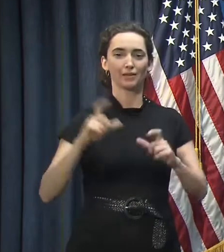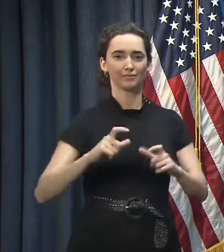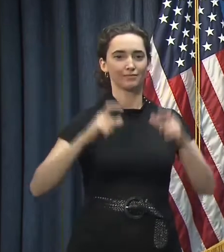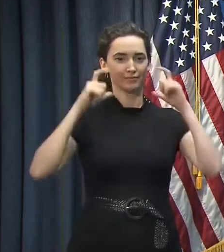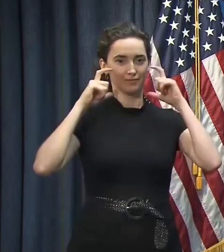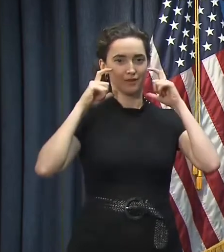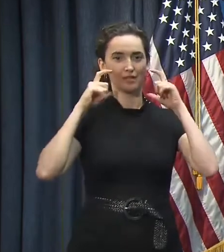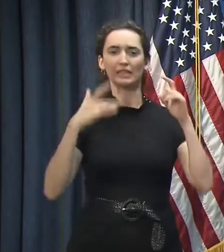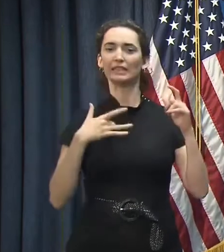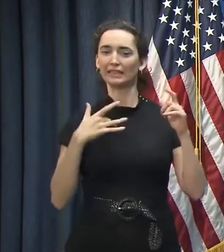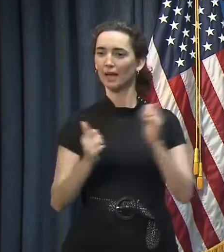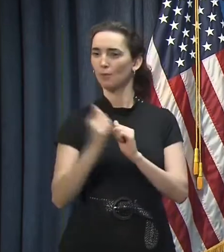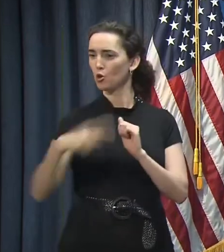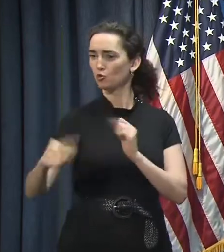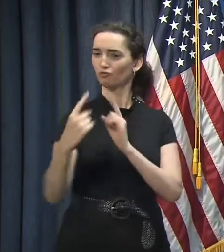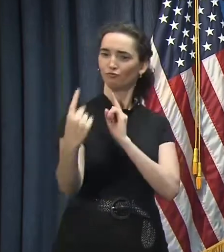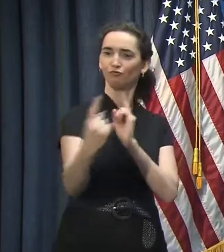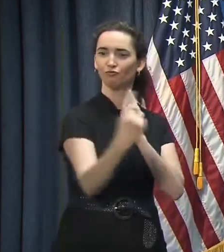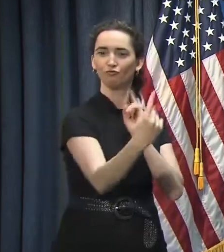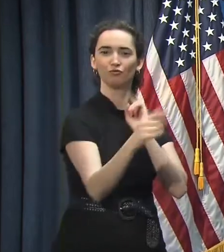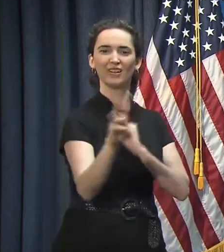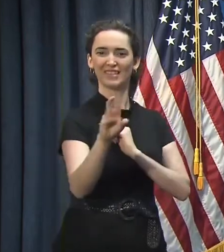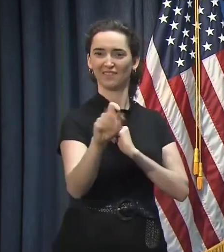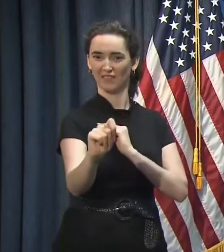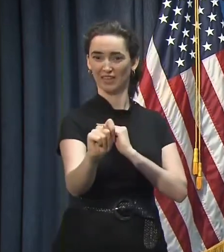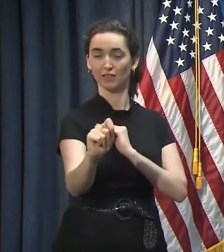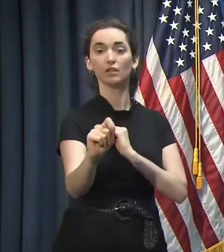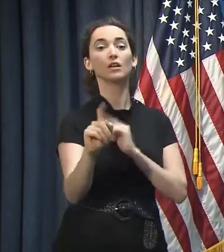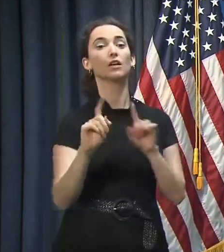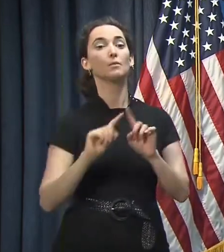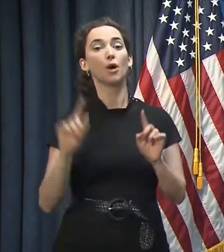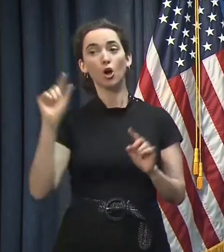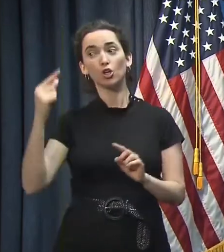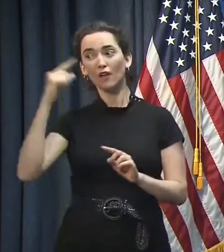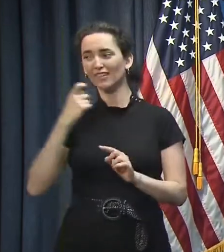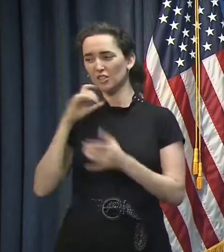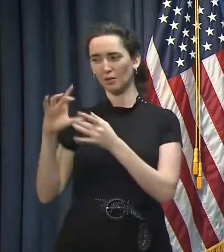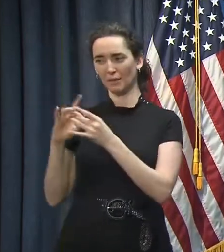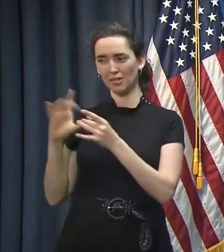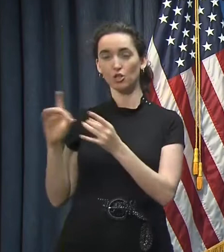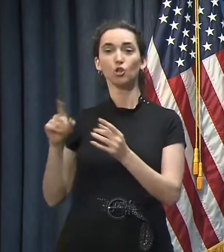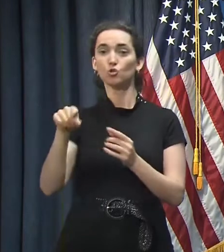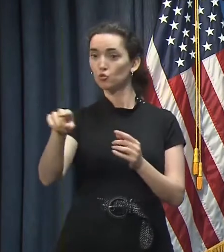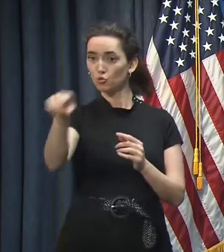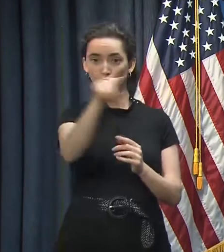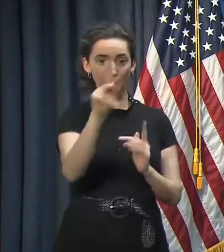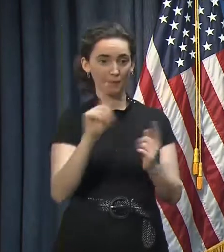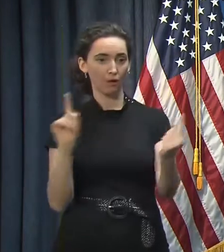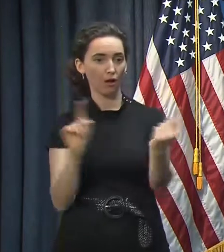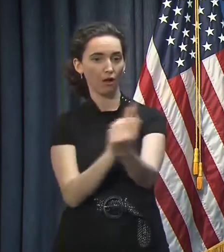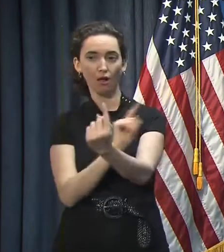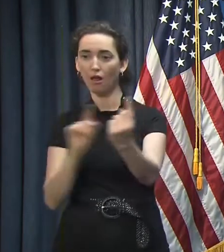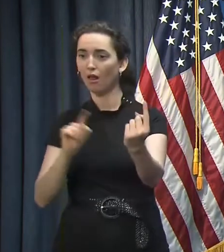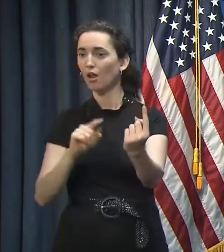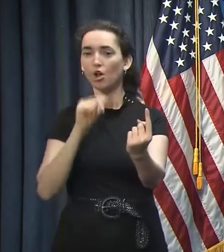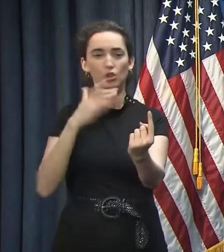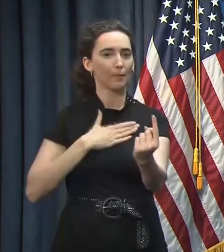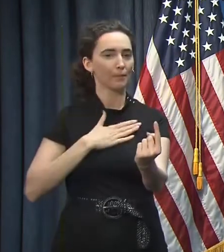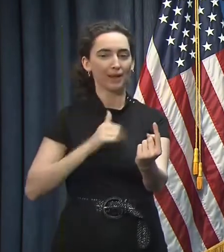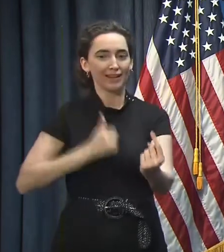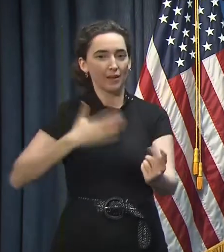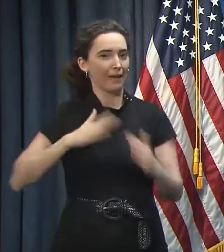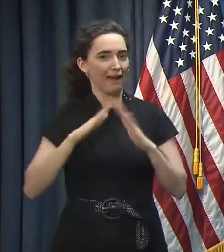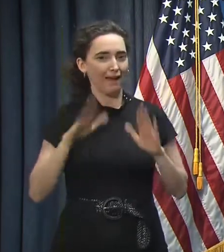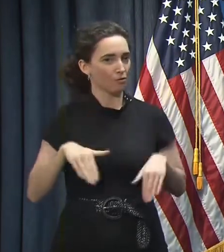mostly six feet away from all of y'all. But really, again, as the Governor said, any time that you're around individuals who are not in your immediate household, indoors or outdoors,